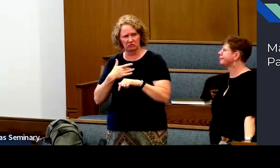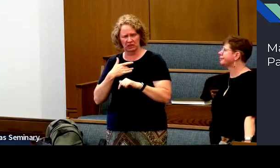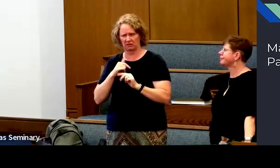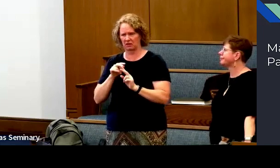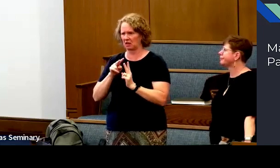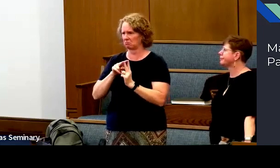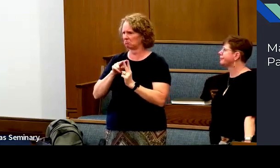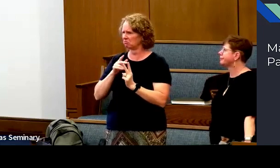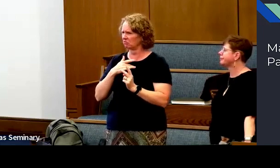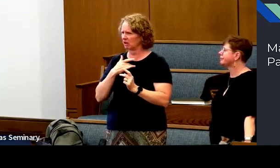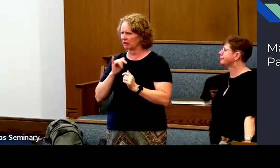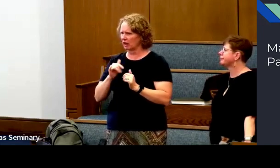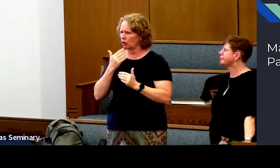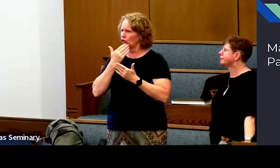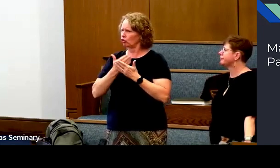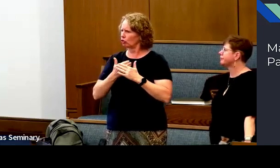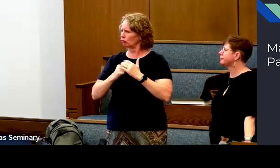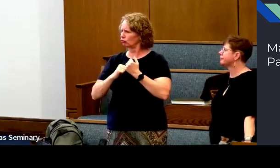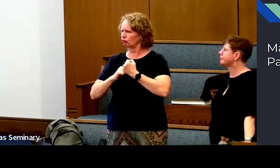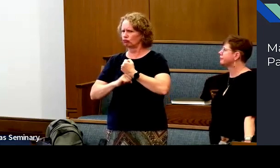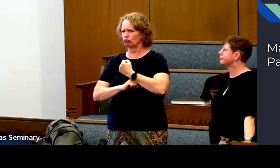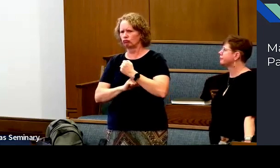Our next step might be going to church.